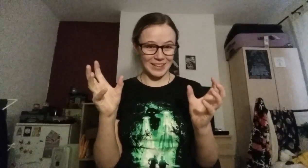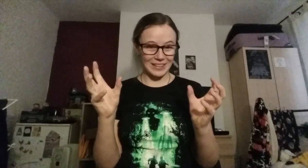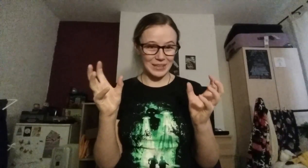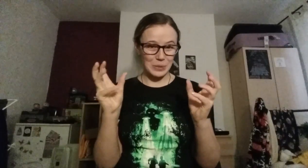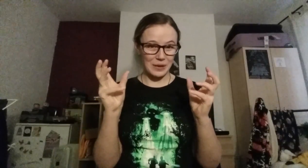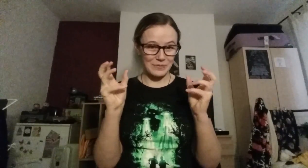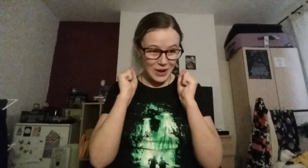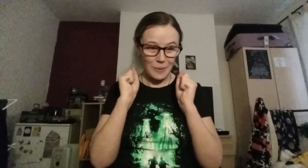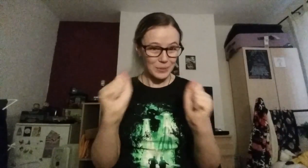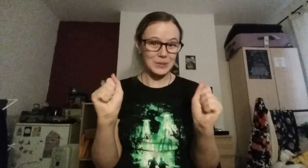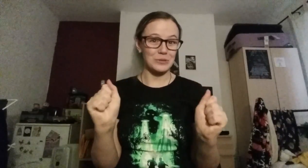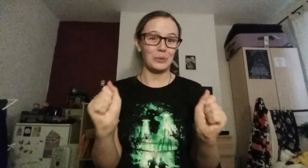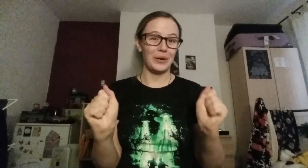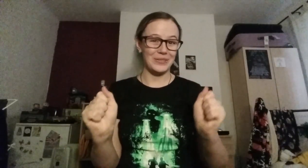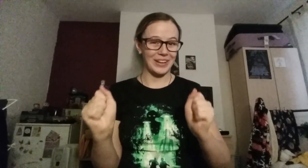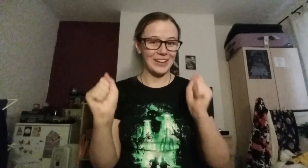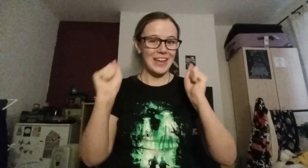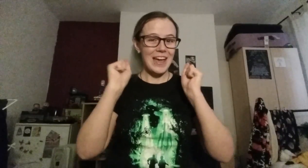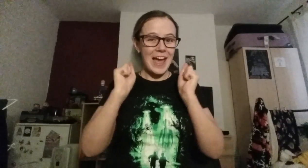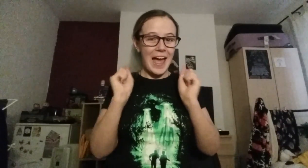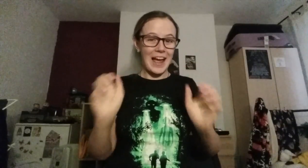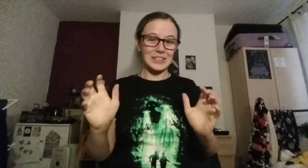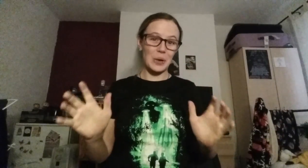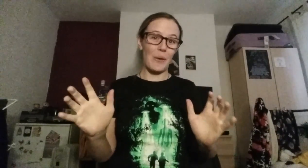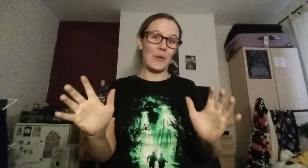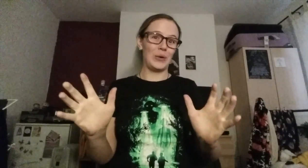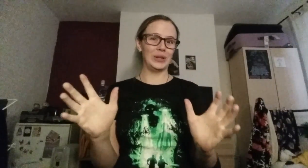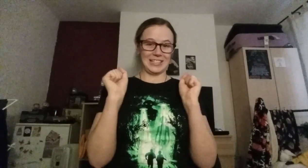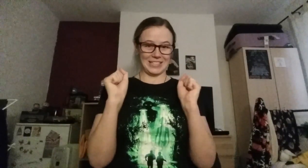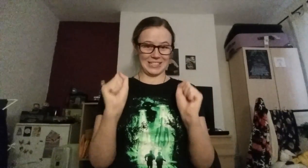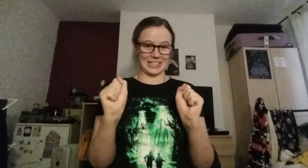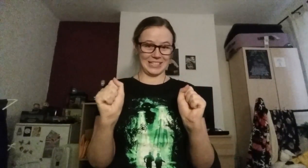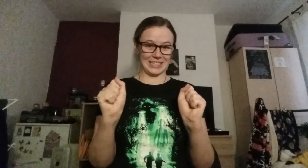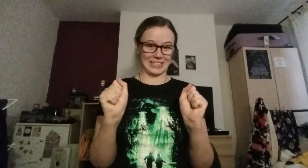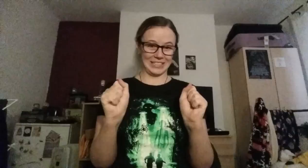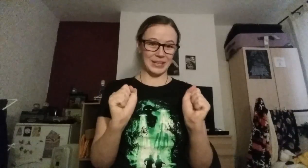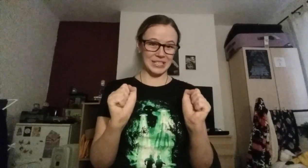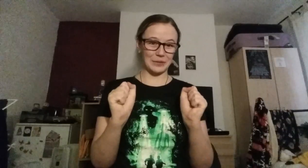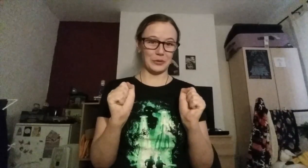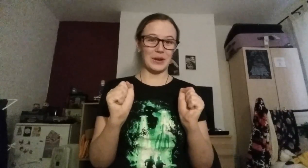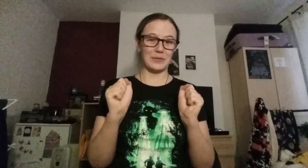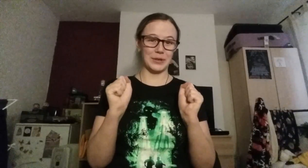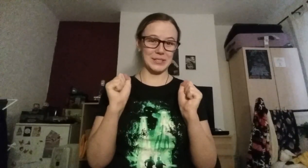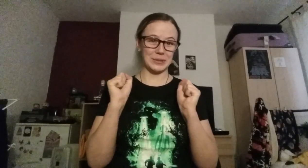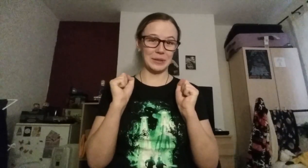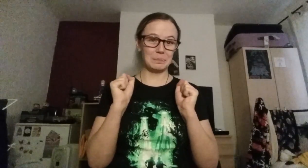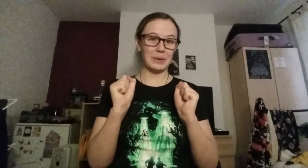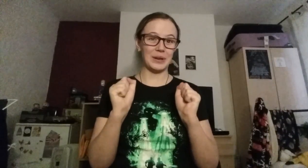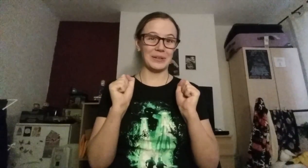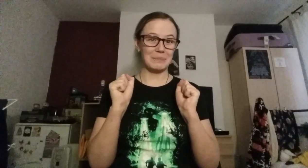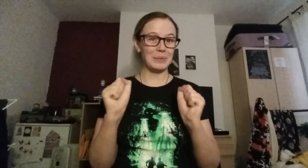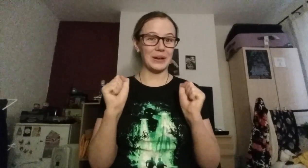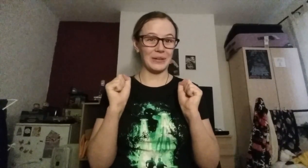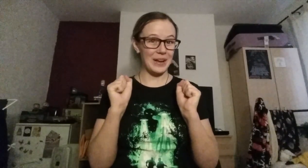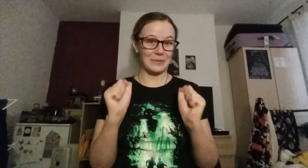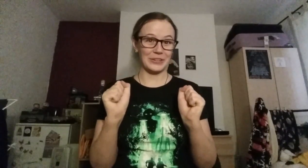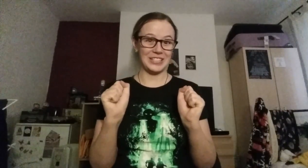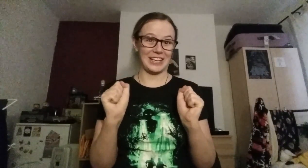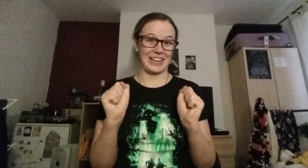there that you have no control over at all. Ranting forever is looking better and better every day.